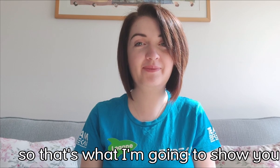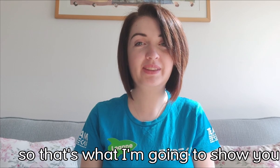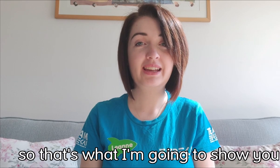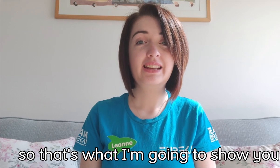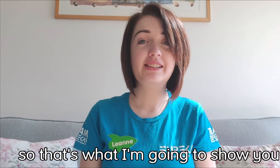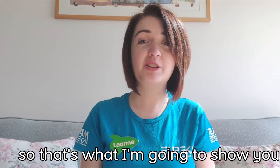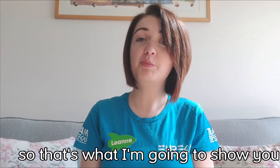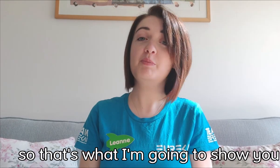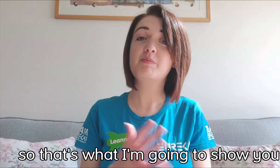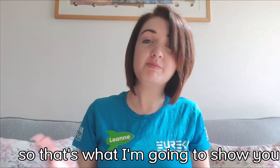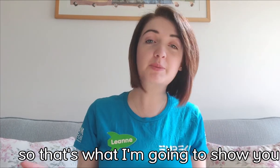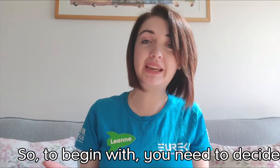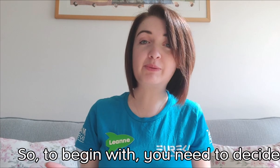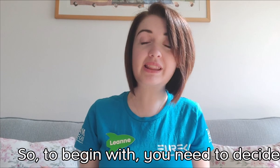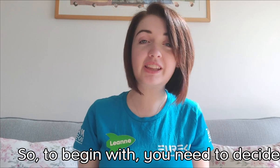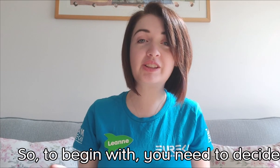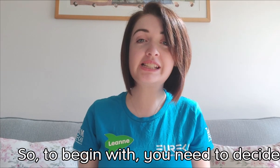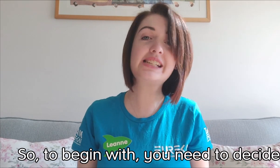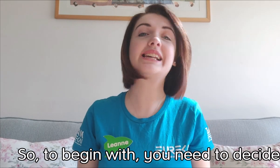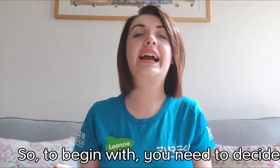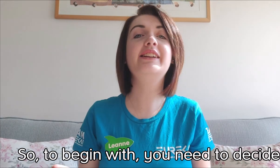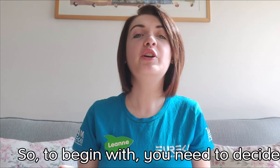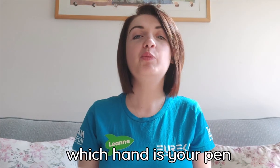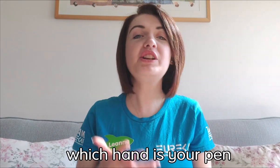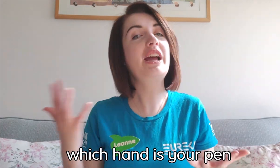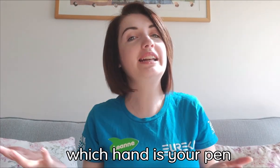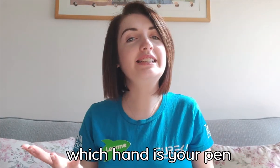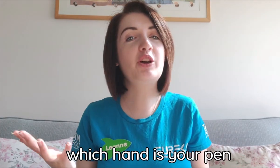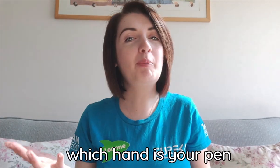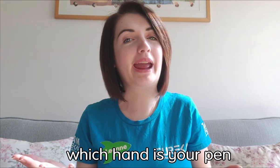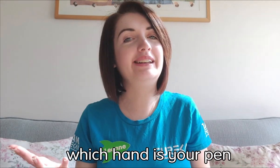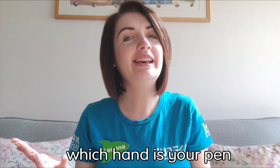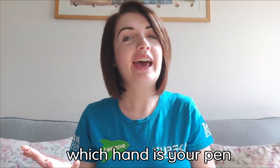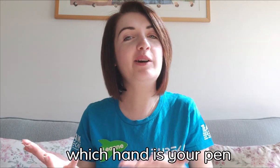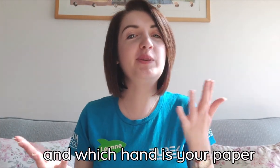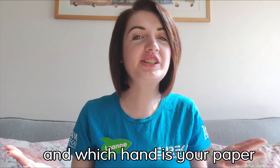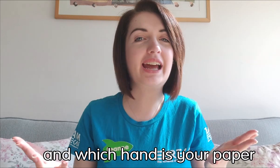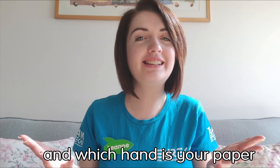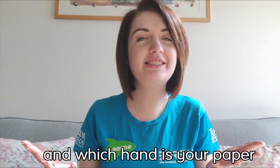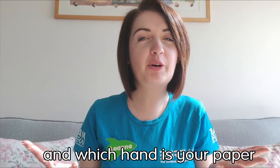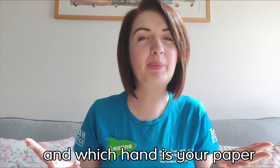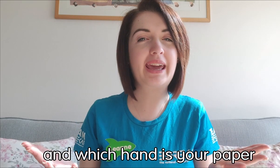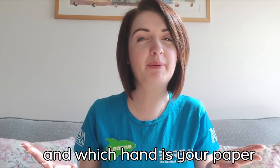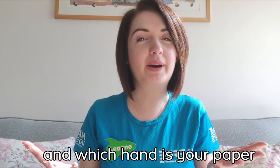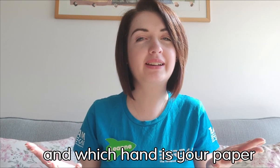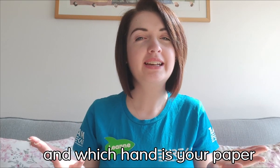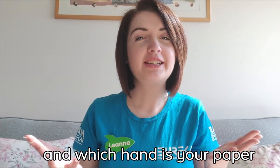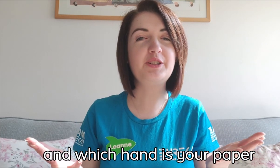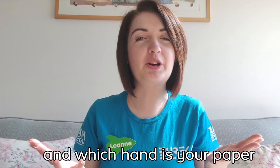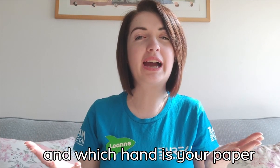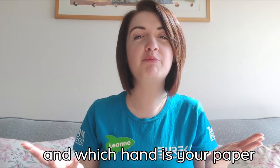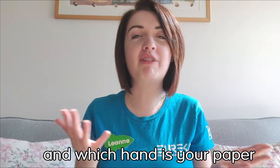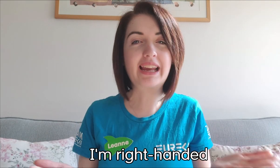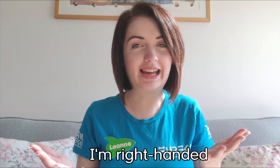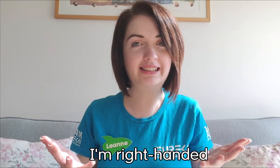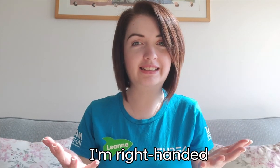So to begin with, you need to decide which hand is your pen and which hand is your paper. So I'm right handed,